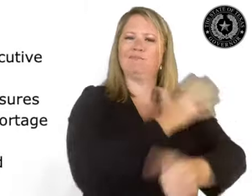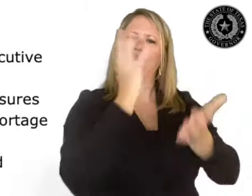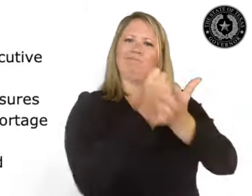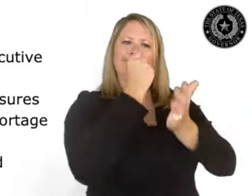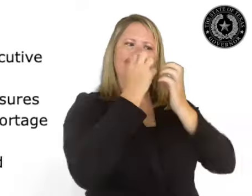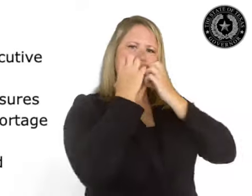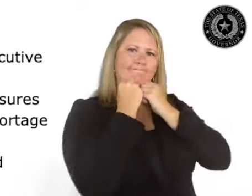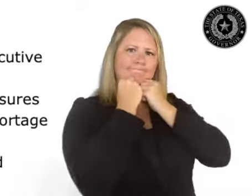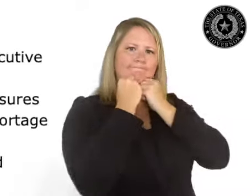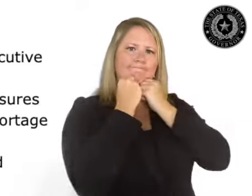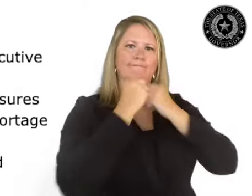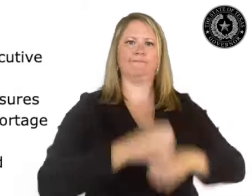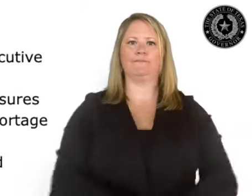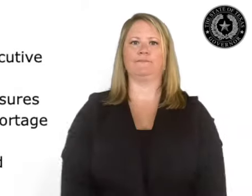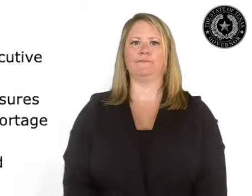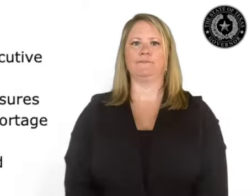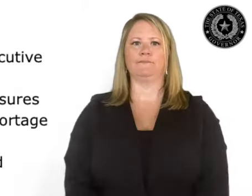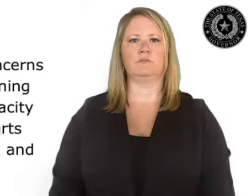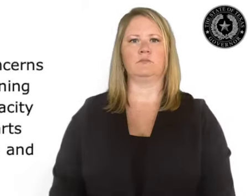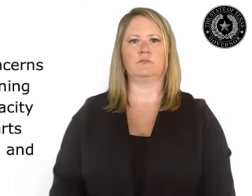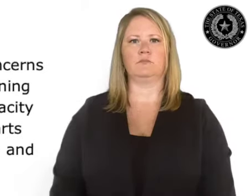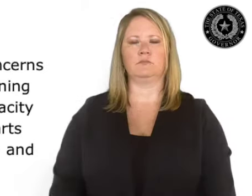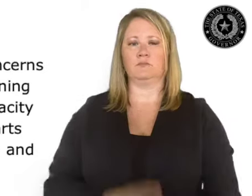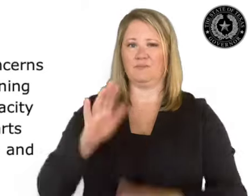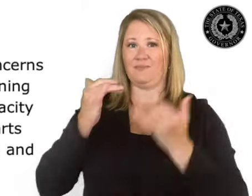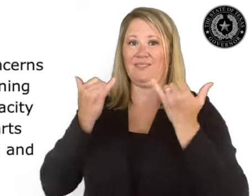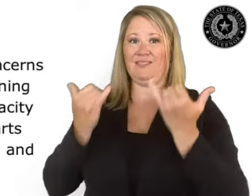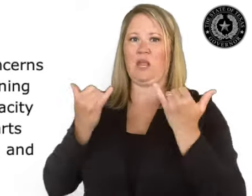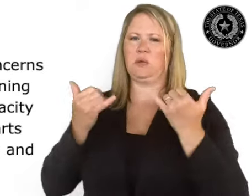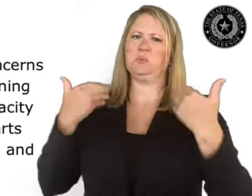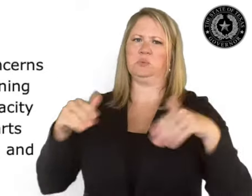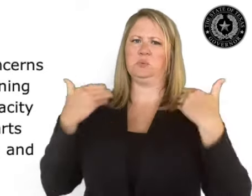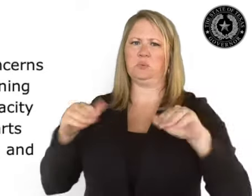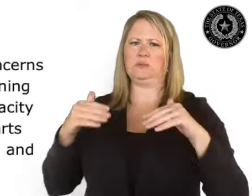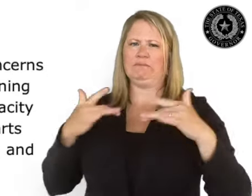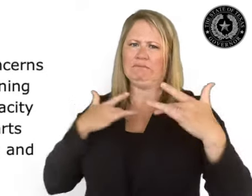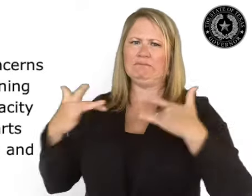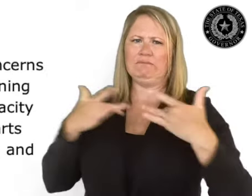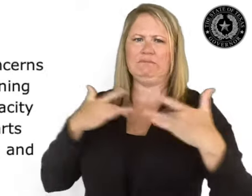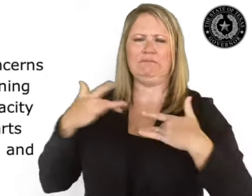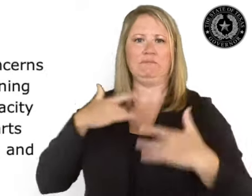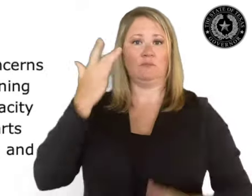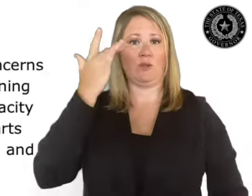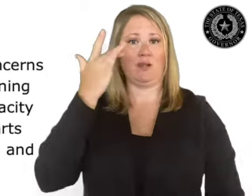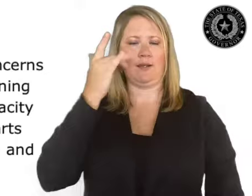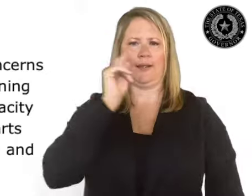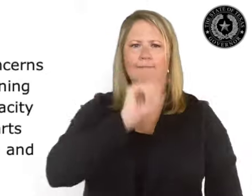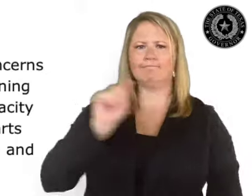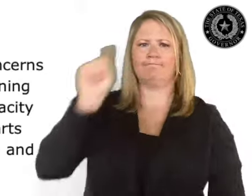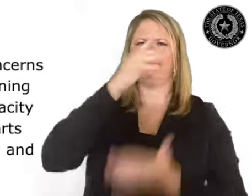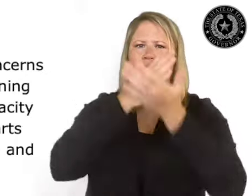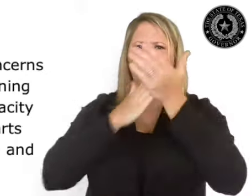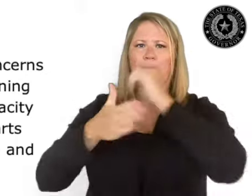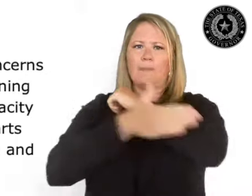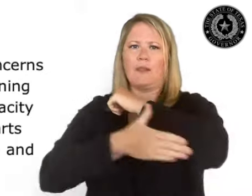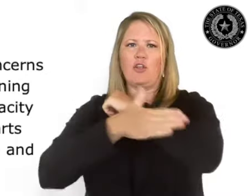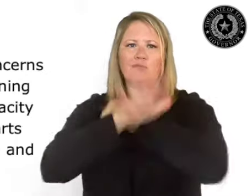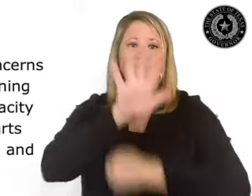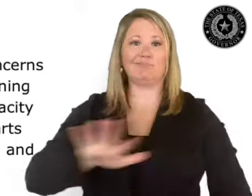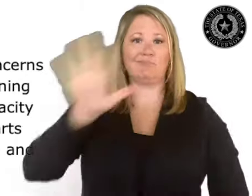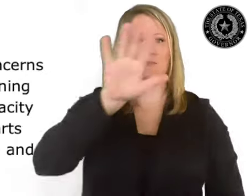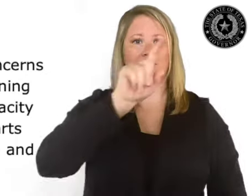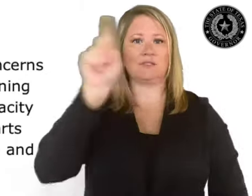hospital capacity, Whereas, elevated concerns exist concerning hospital